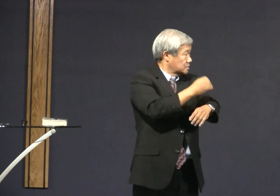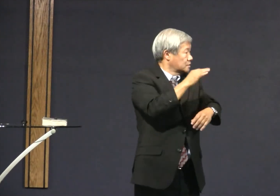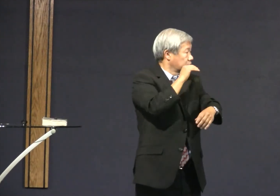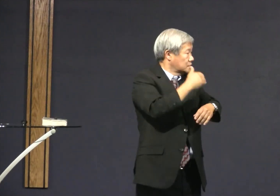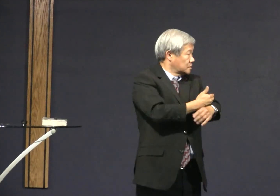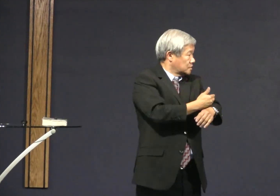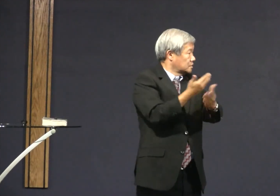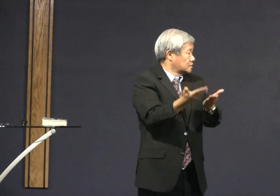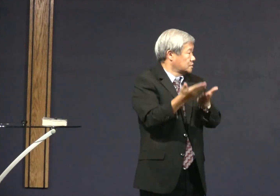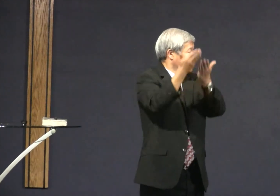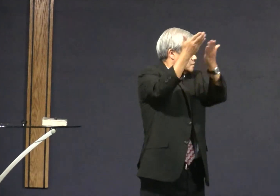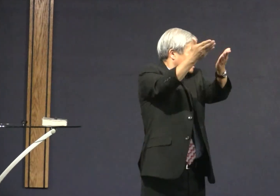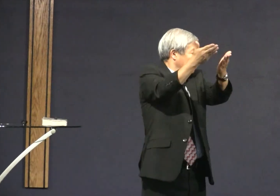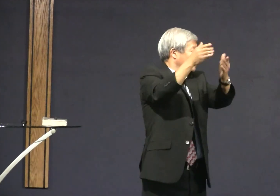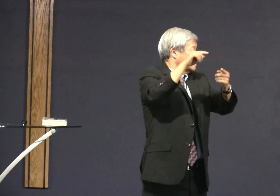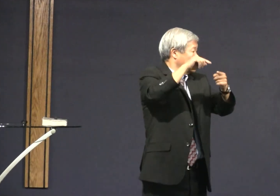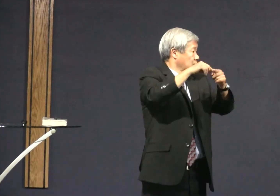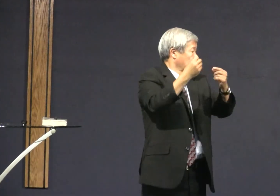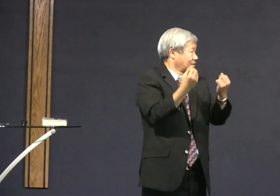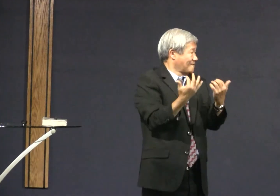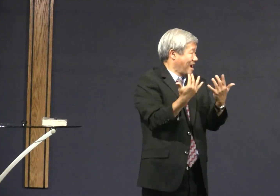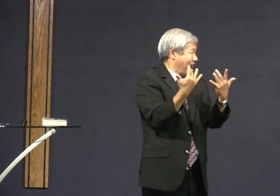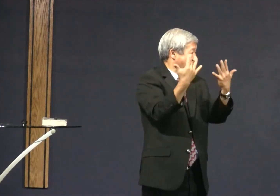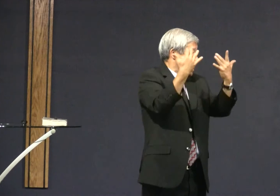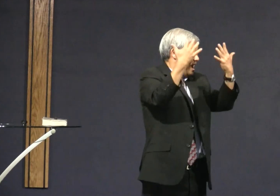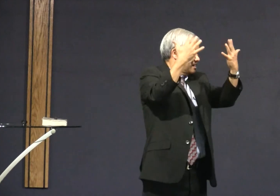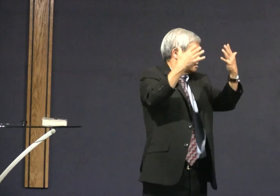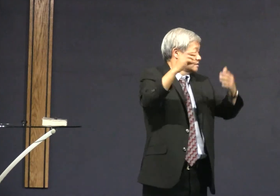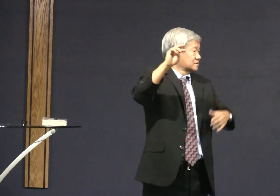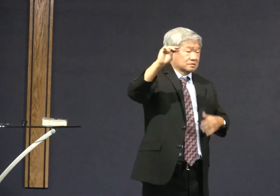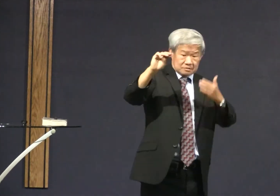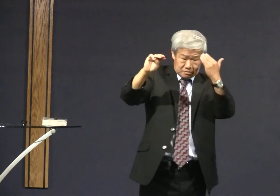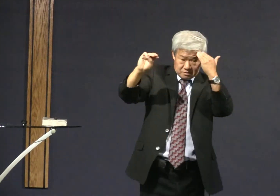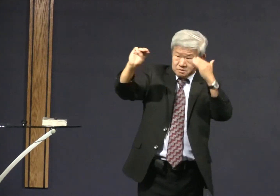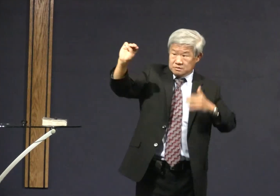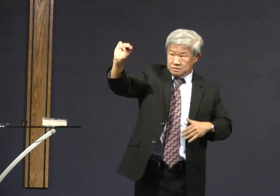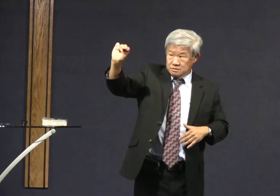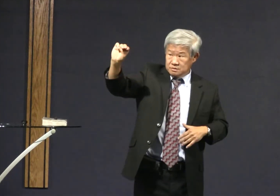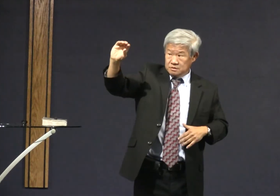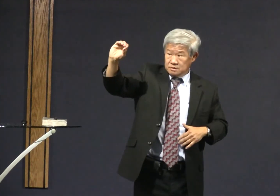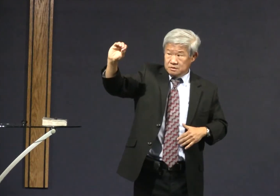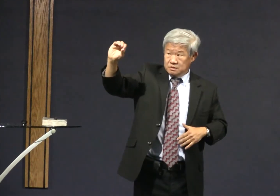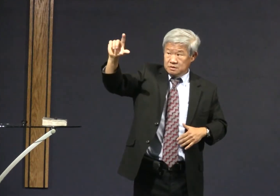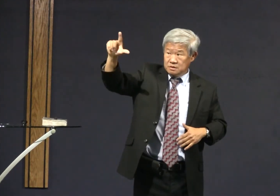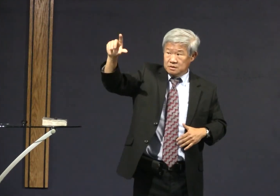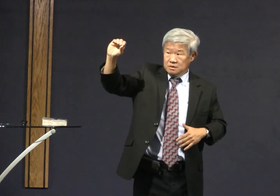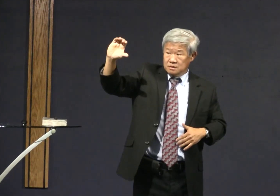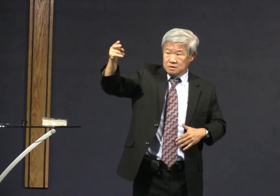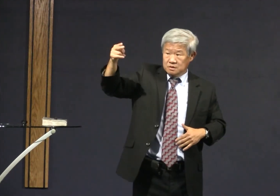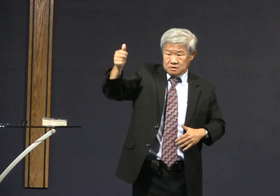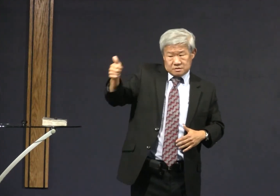do not offer your sons or daughters as a sacrifice in the fire the God Mola